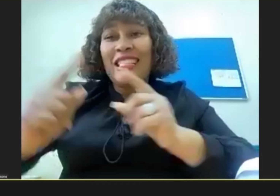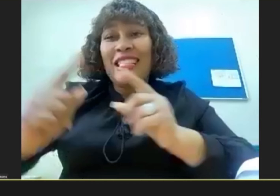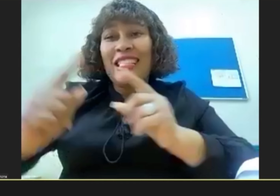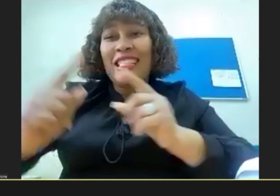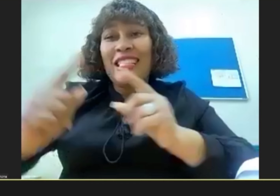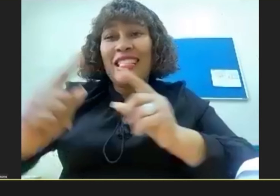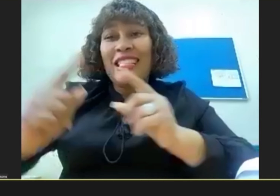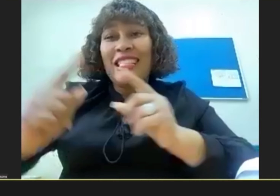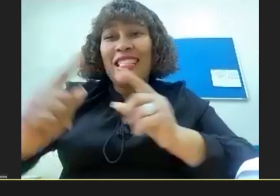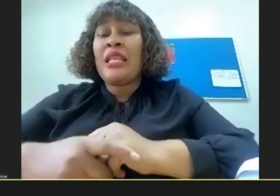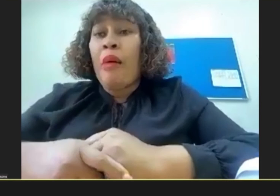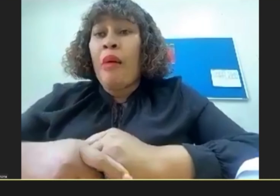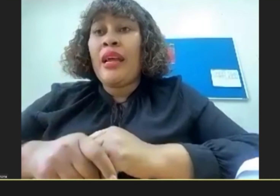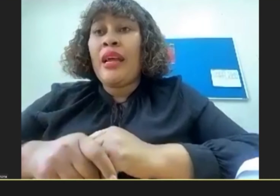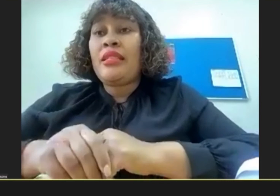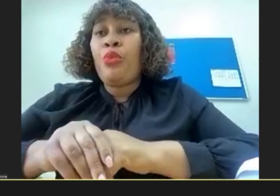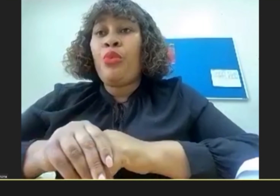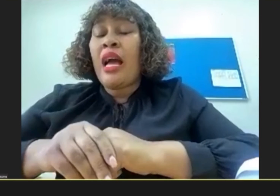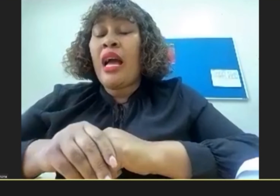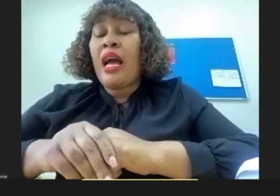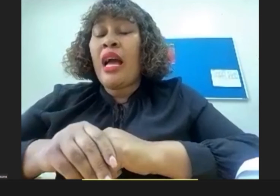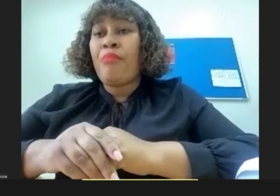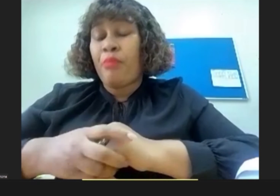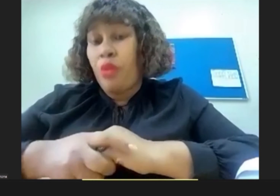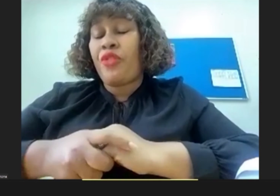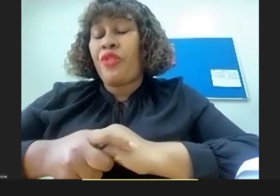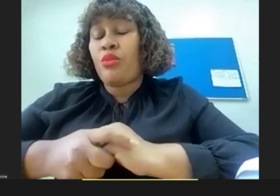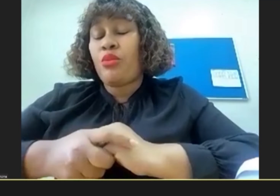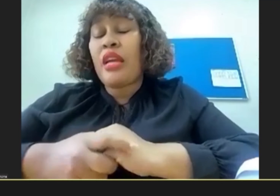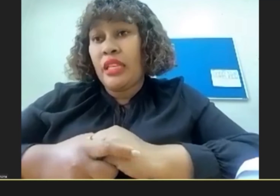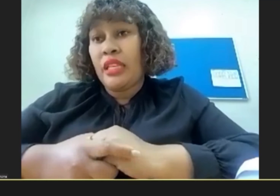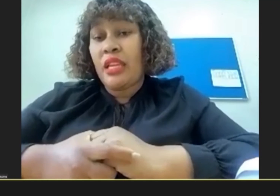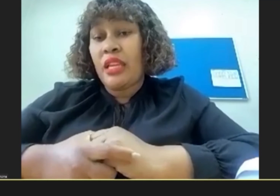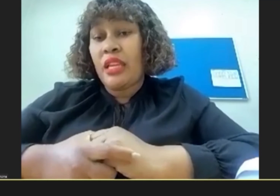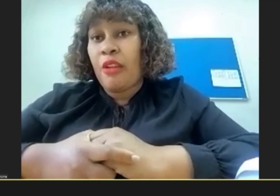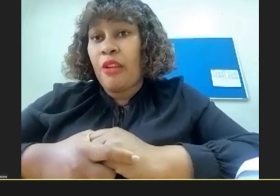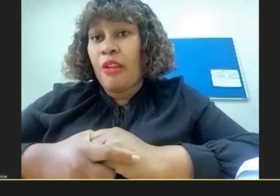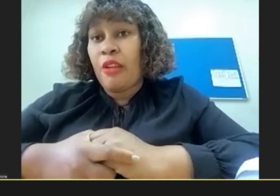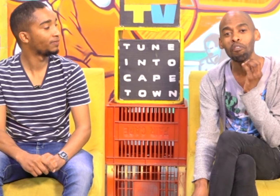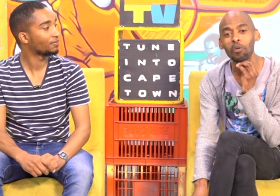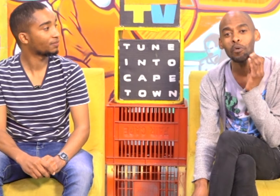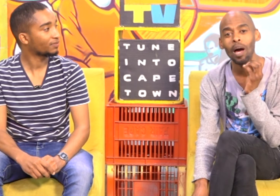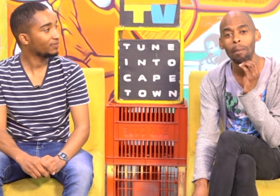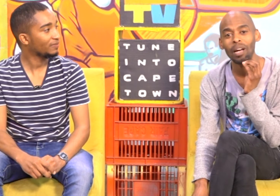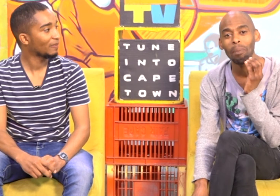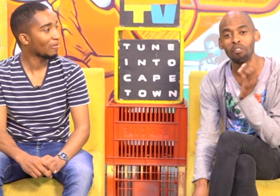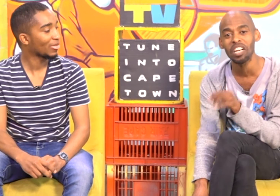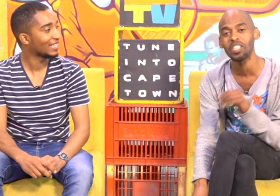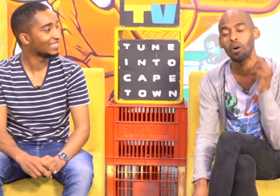is But we are making progress We are getting there I don't know if you A couple of years ago